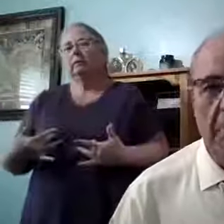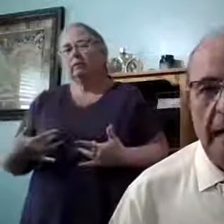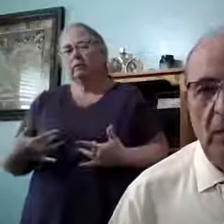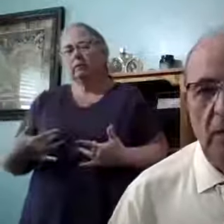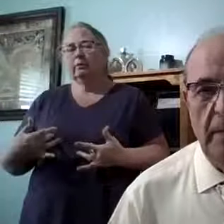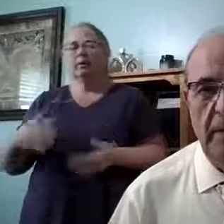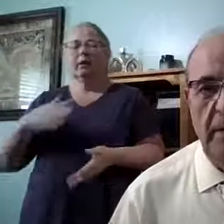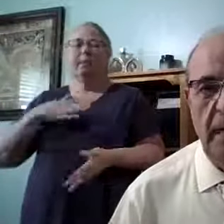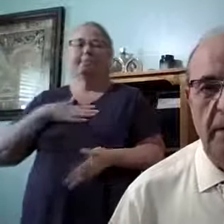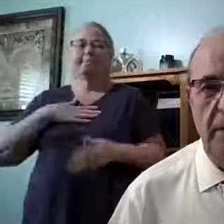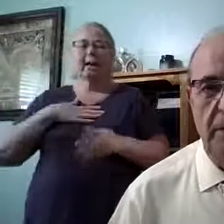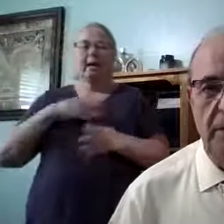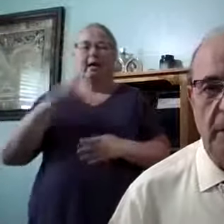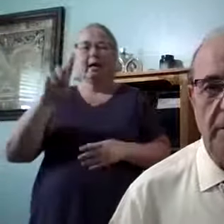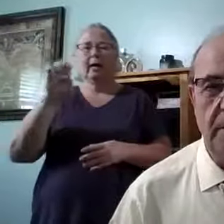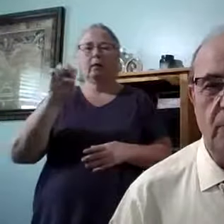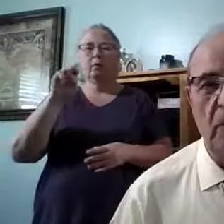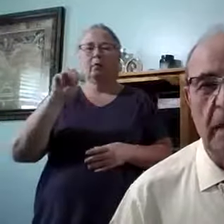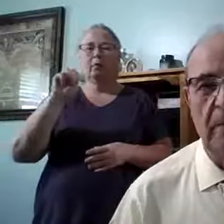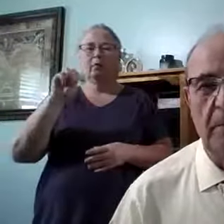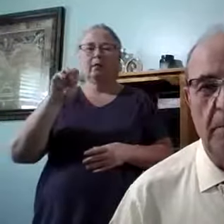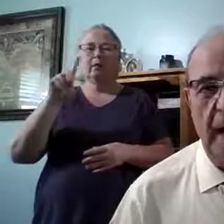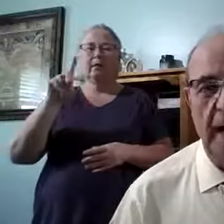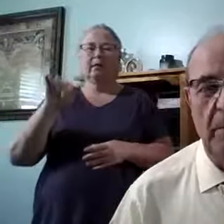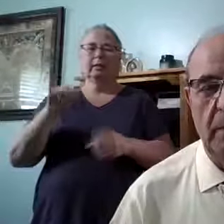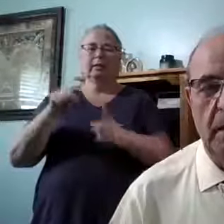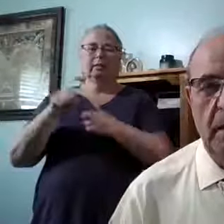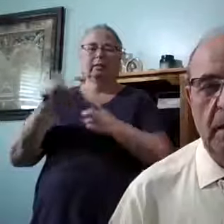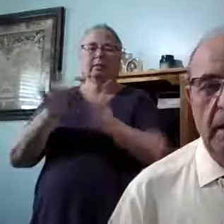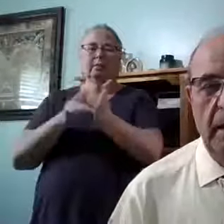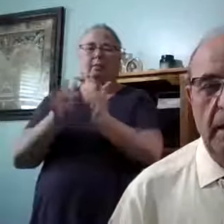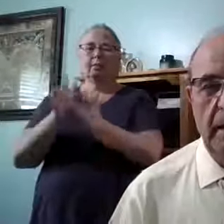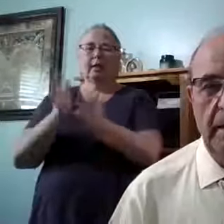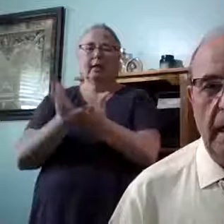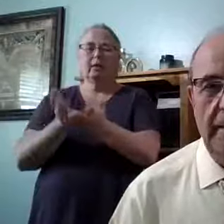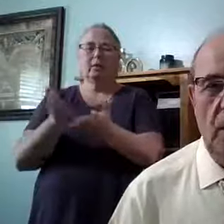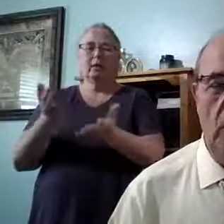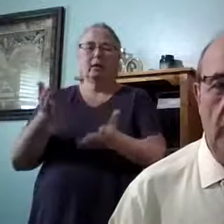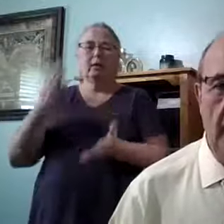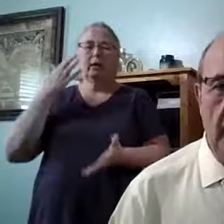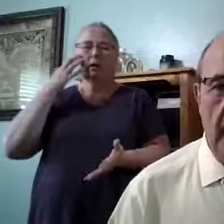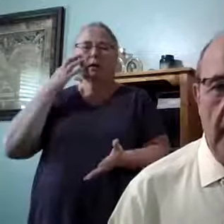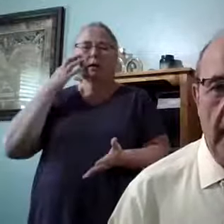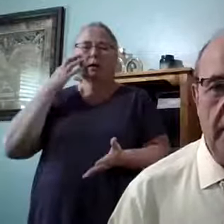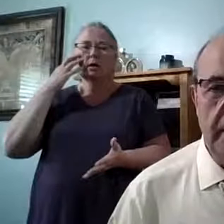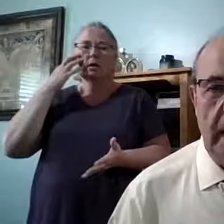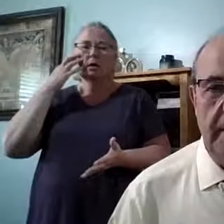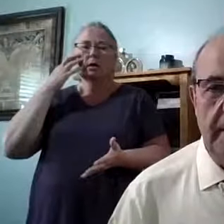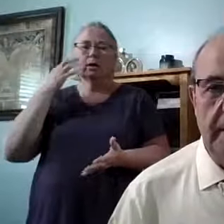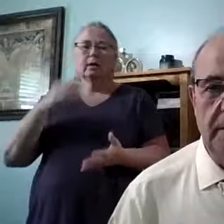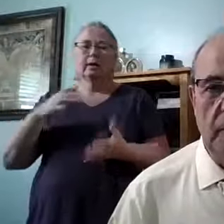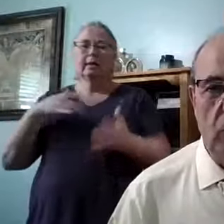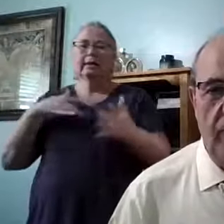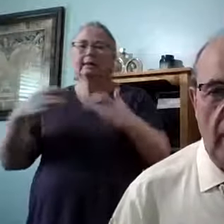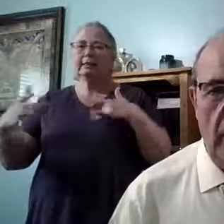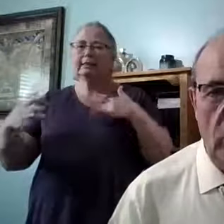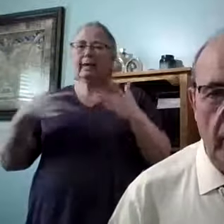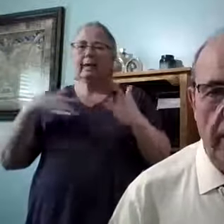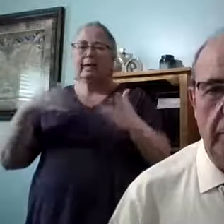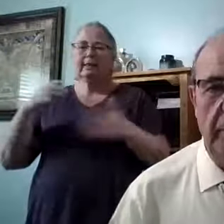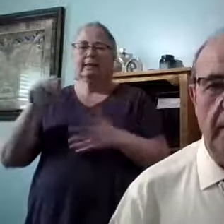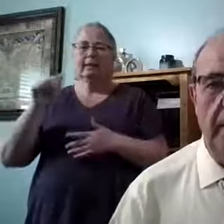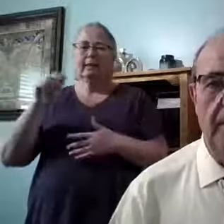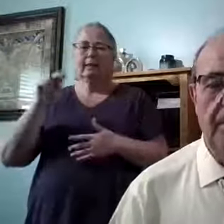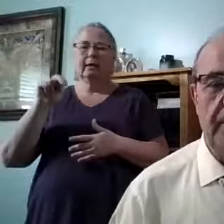so my remedy that I'm going to suggest is right from the Bible. And I know, anxiety is a very